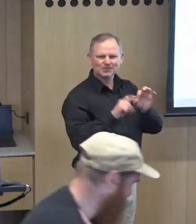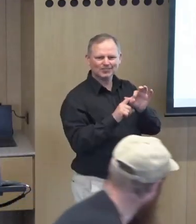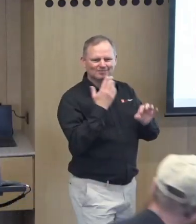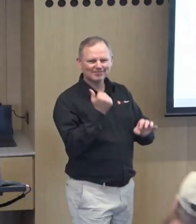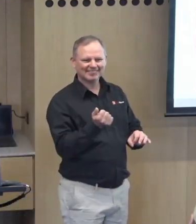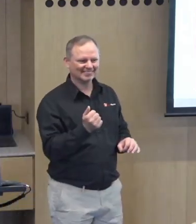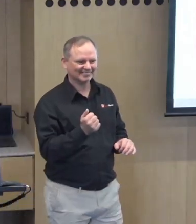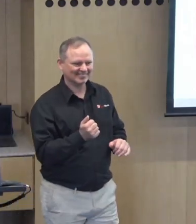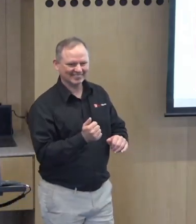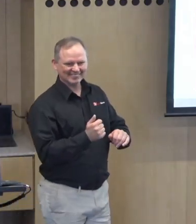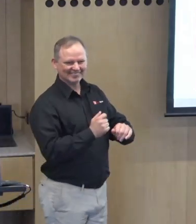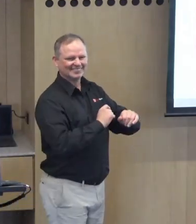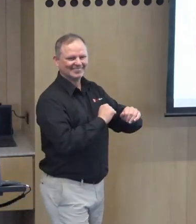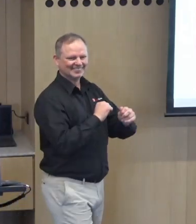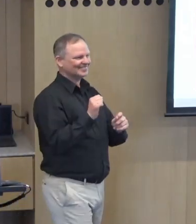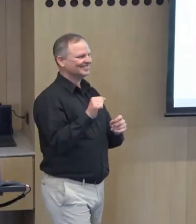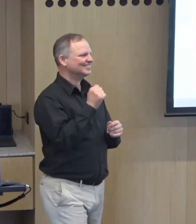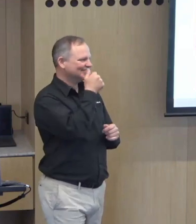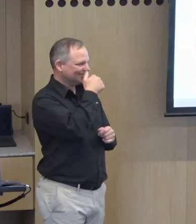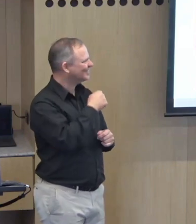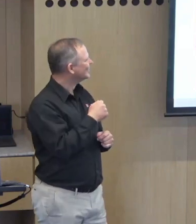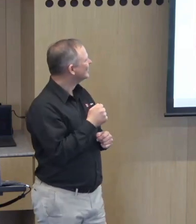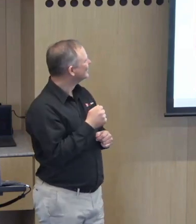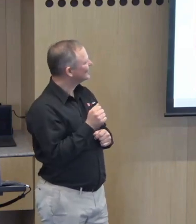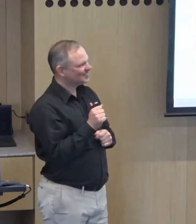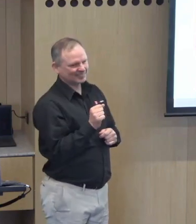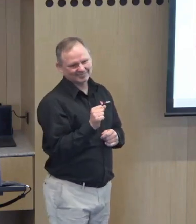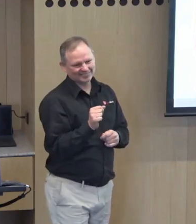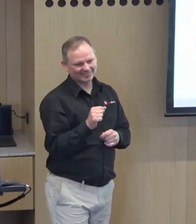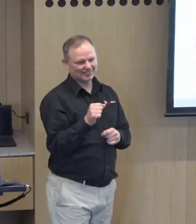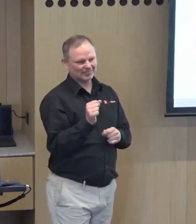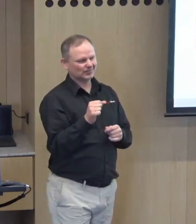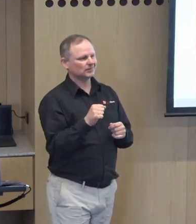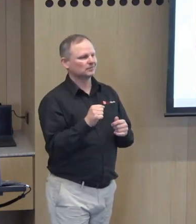i thought i told you to ask an easy question rose okay so yes